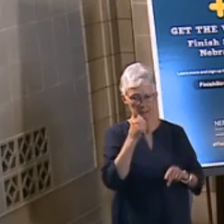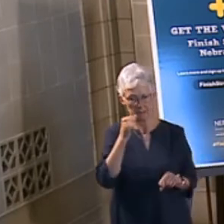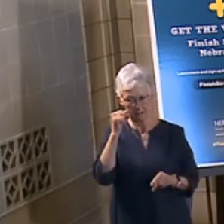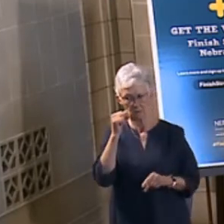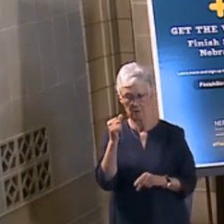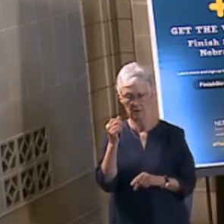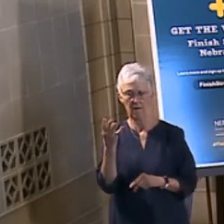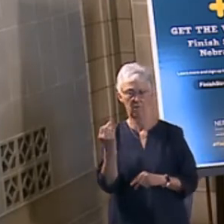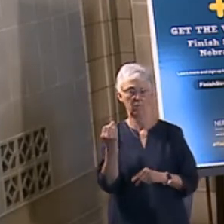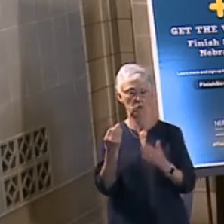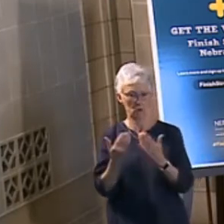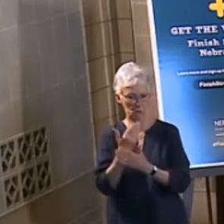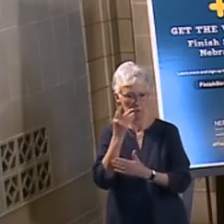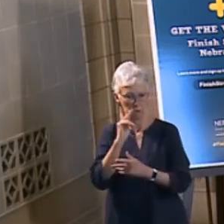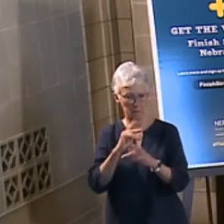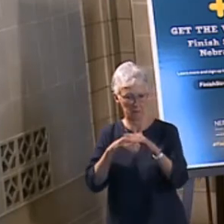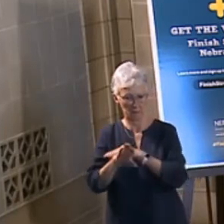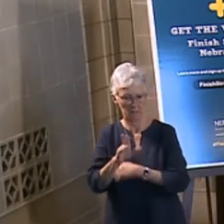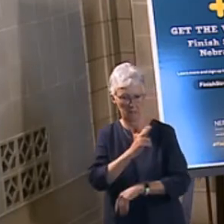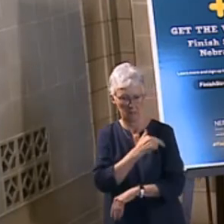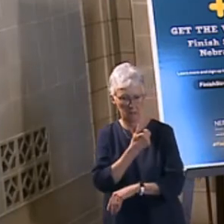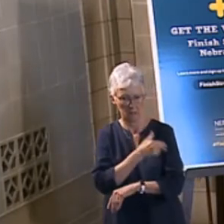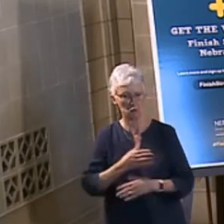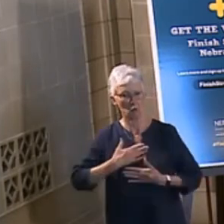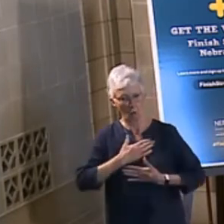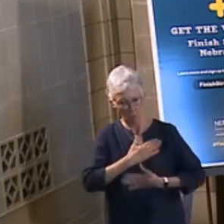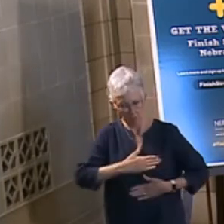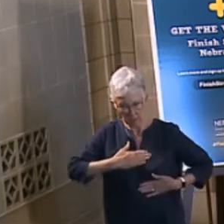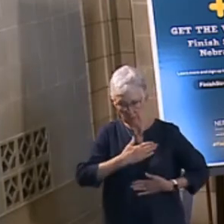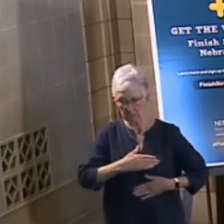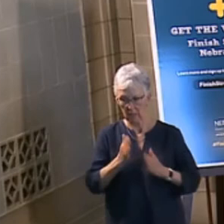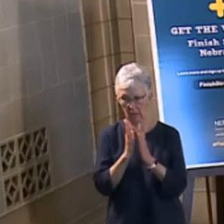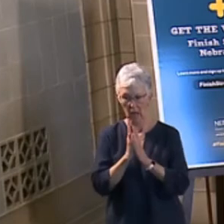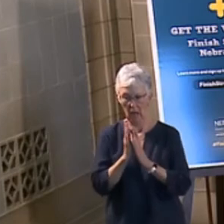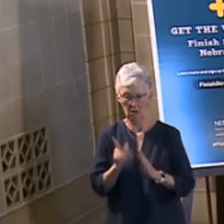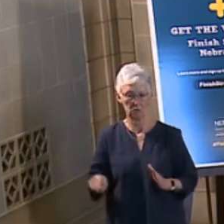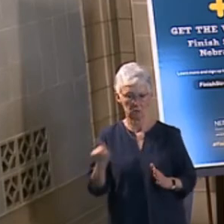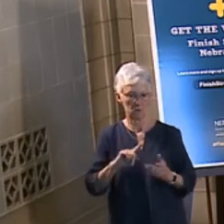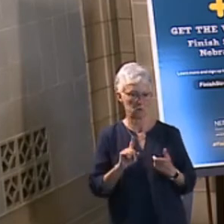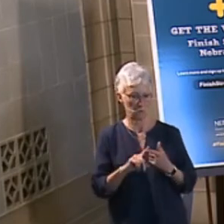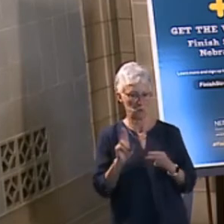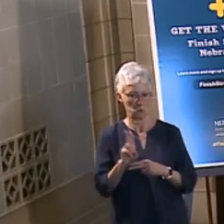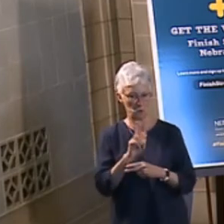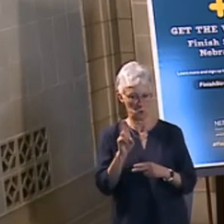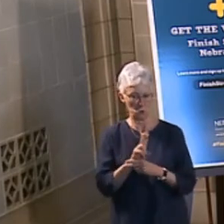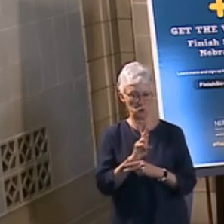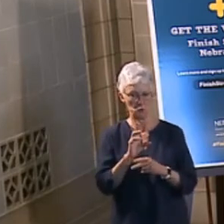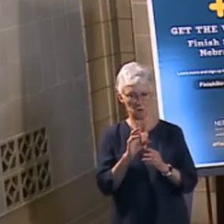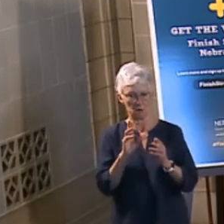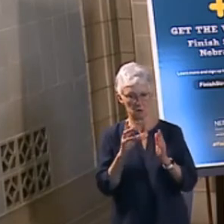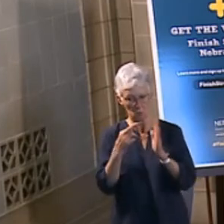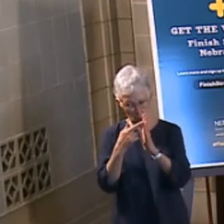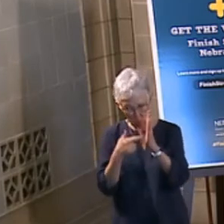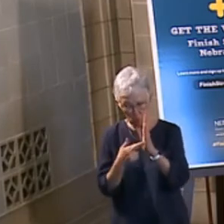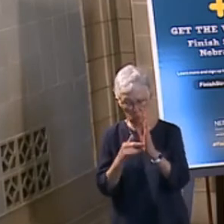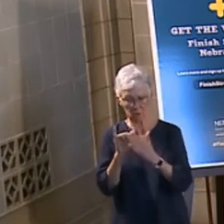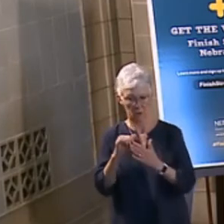So, we want people to, again, please use the tools that we've got out there to be able to slow the spread of the virus.